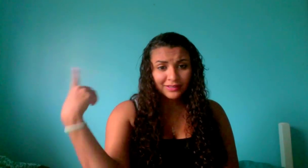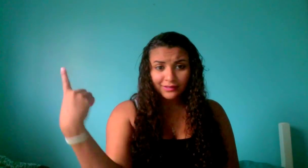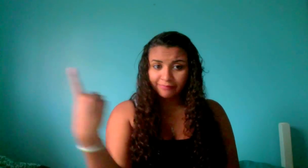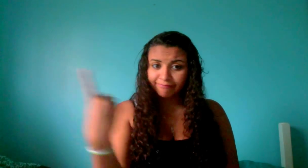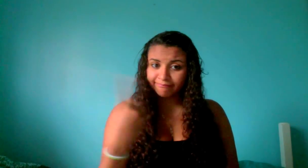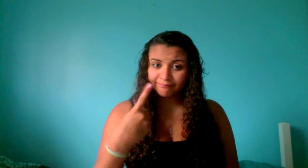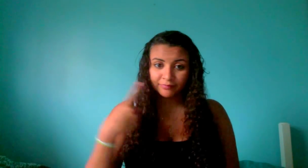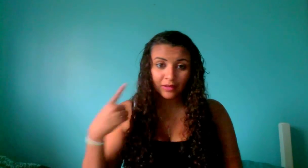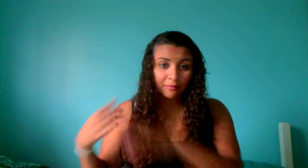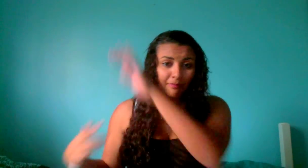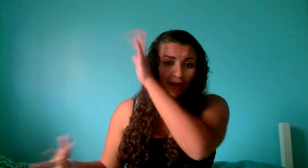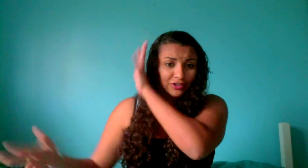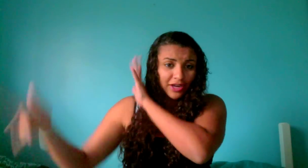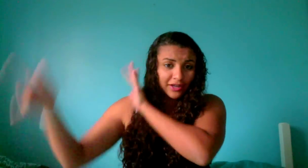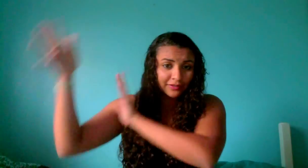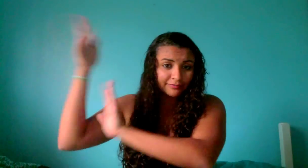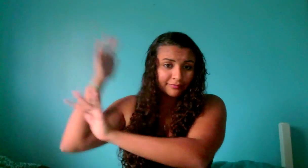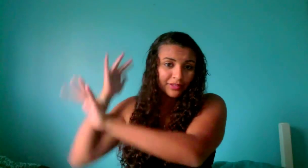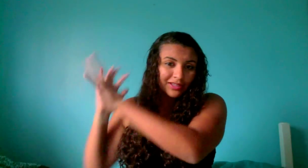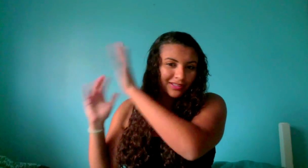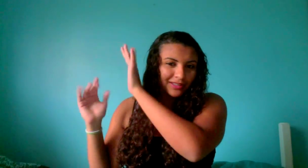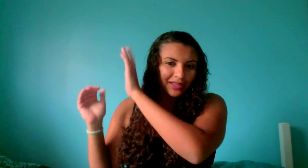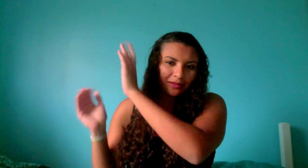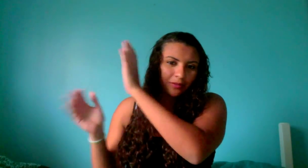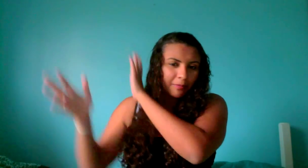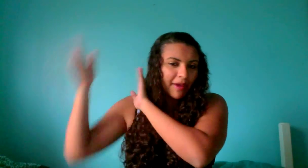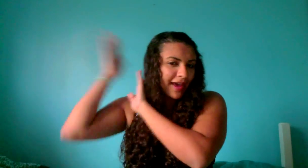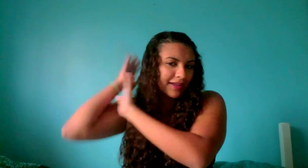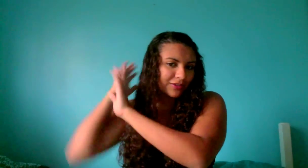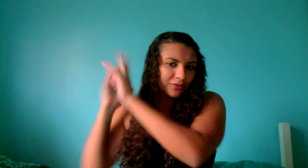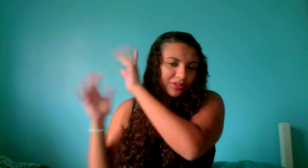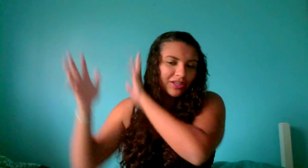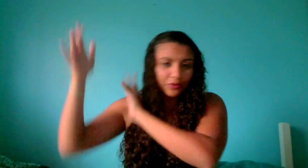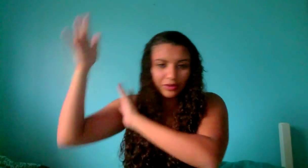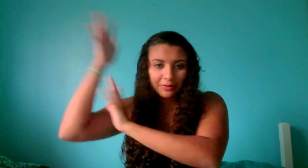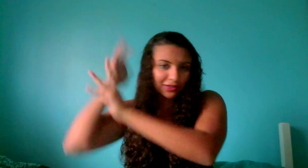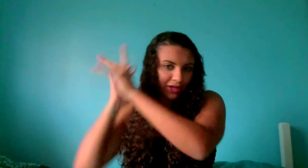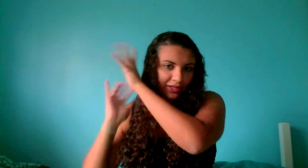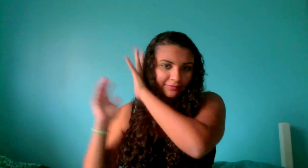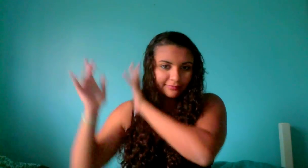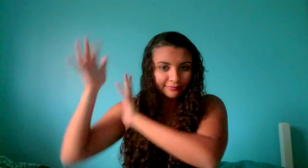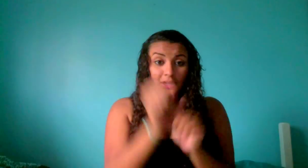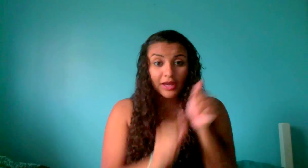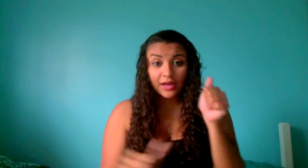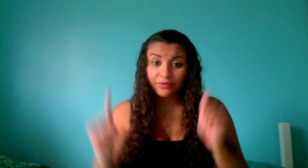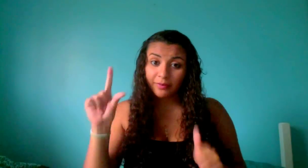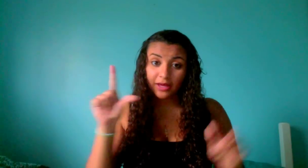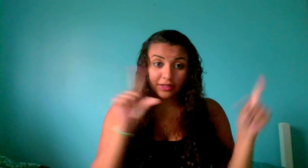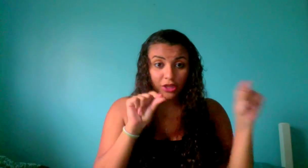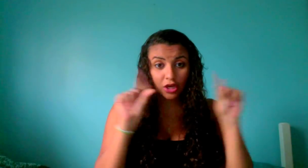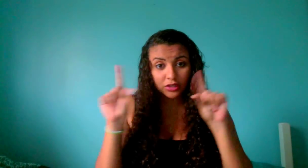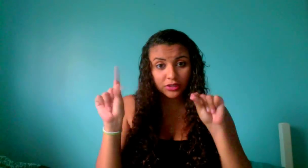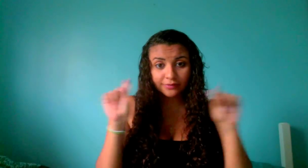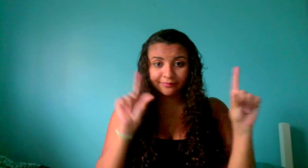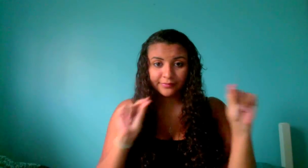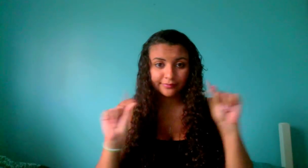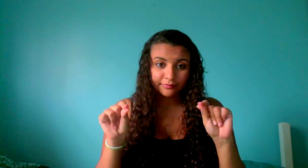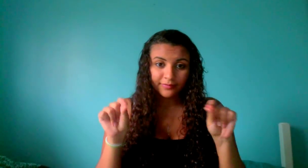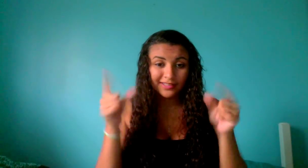backtrack this is like the past so i'm just kind of doing backtracking everybody talks this